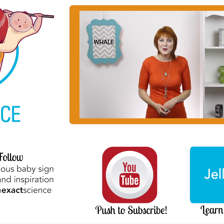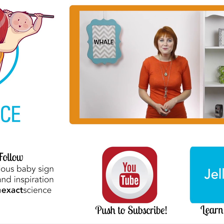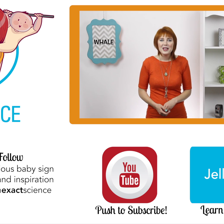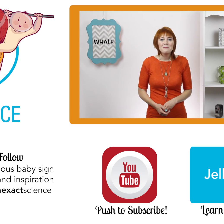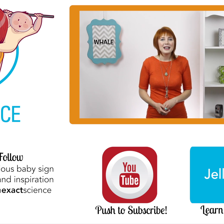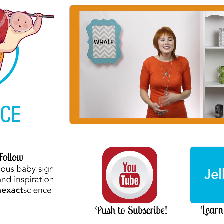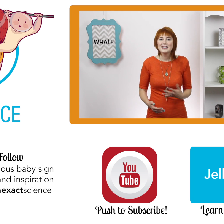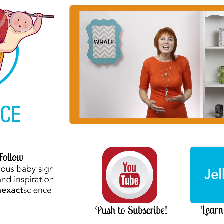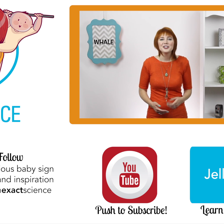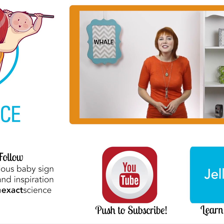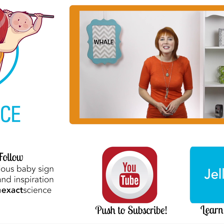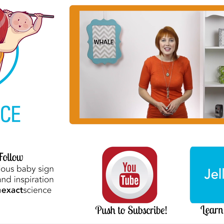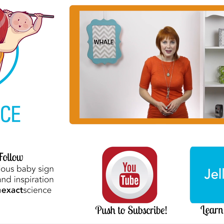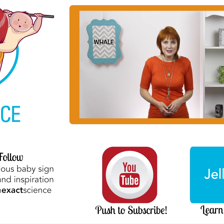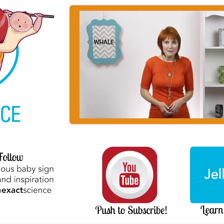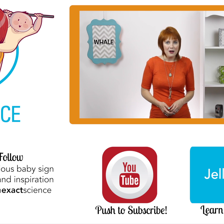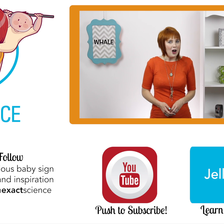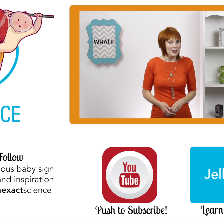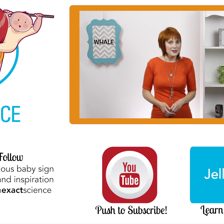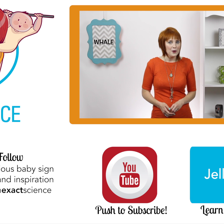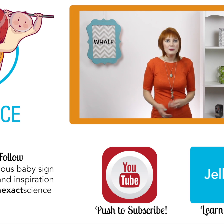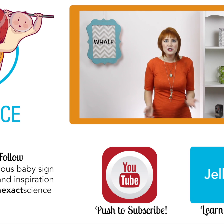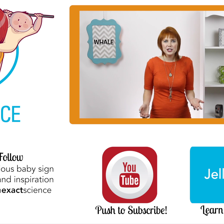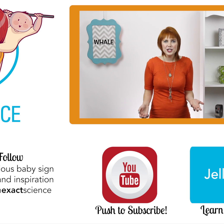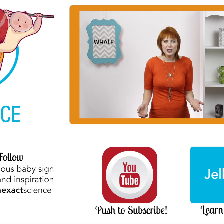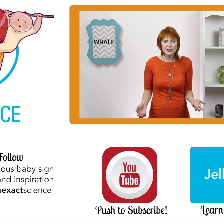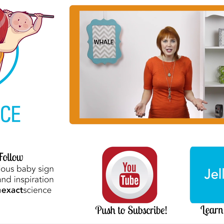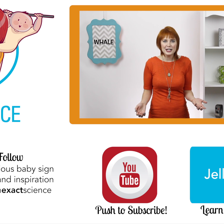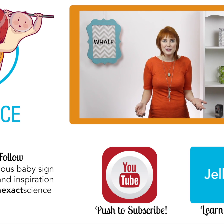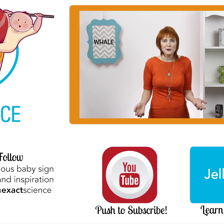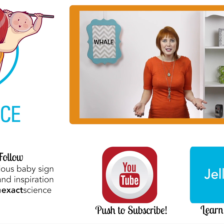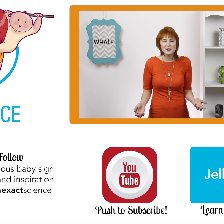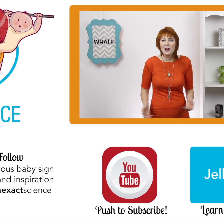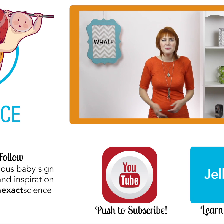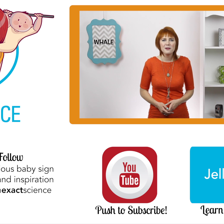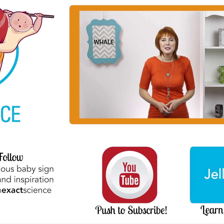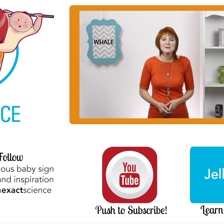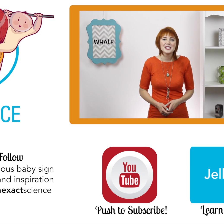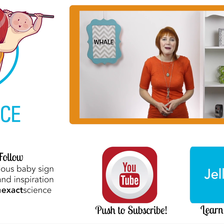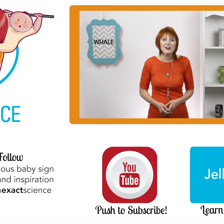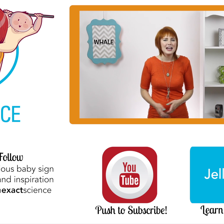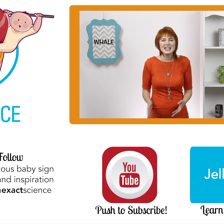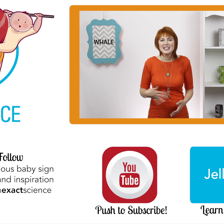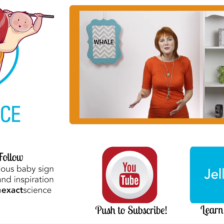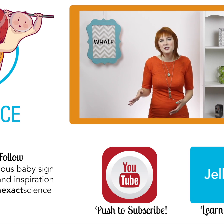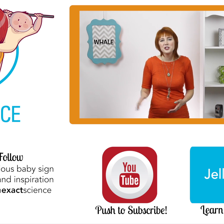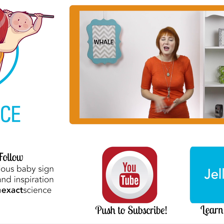by clicking like or giving us a thumbs up. Also, be sure to share your signing story so other moms can be inspired and ask any questions you